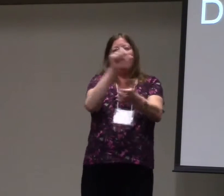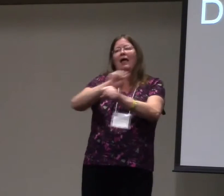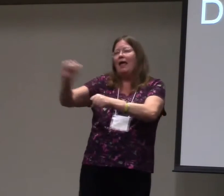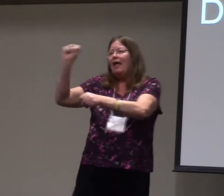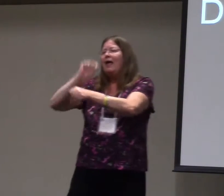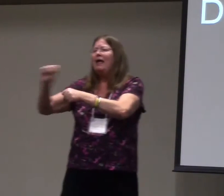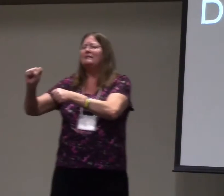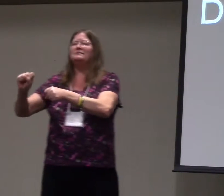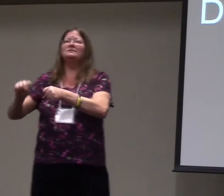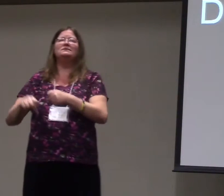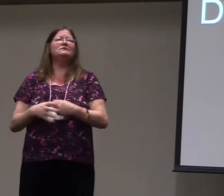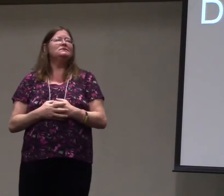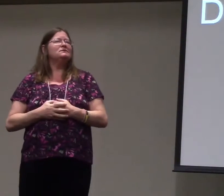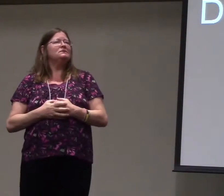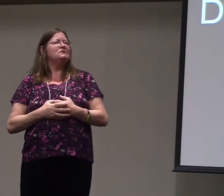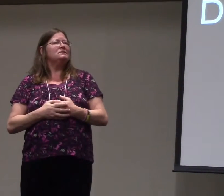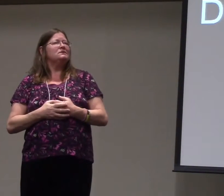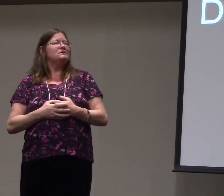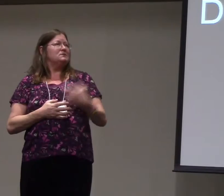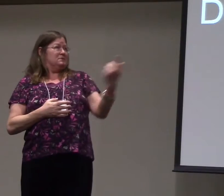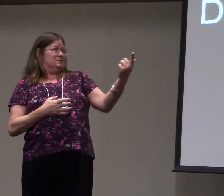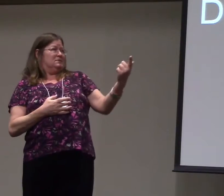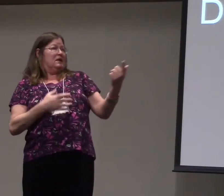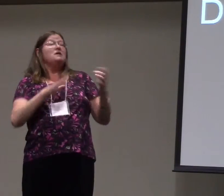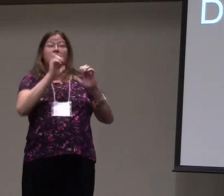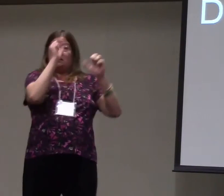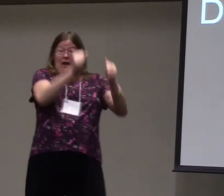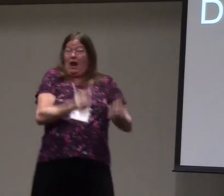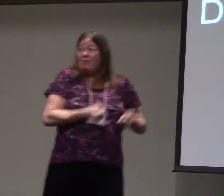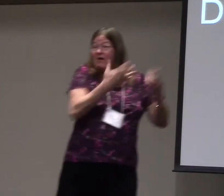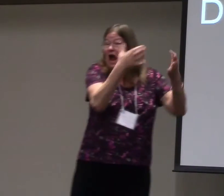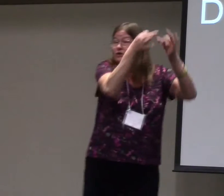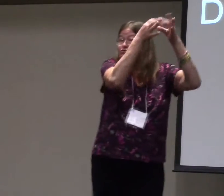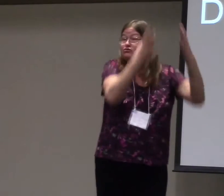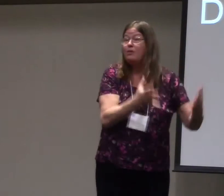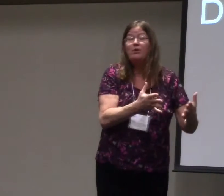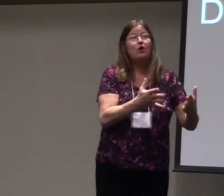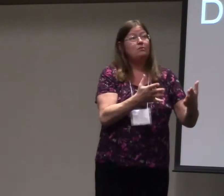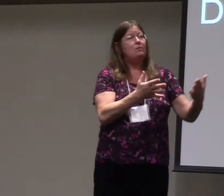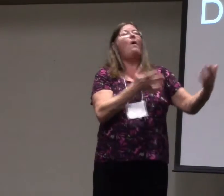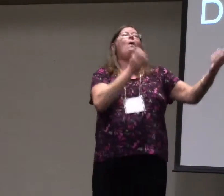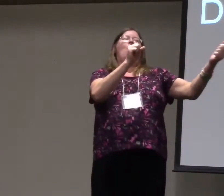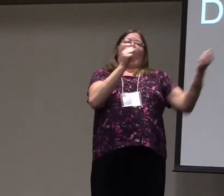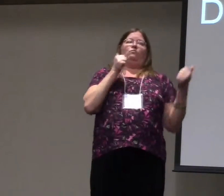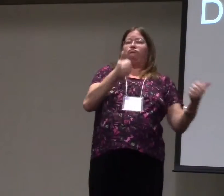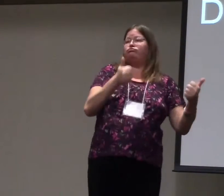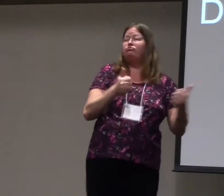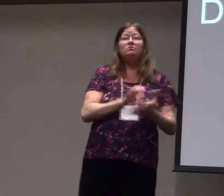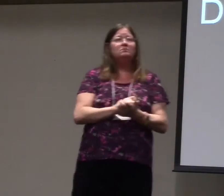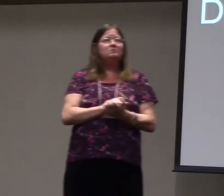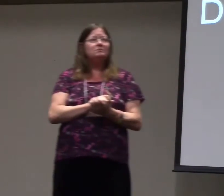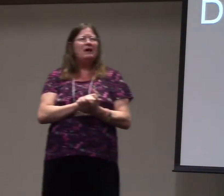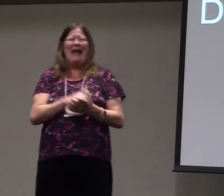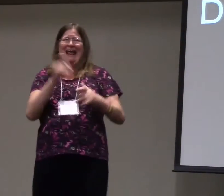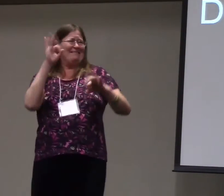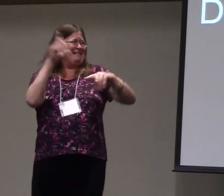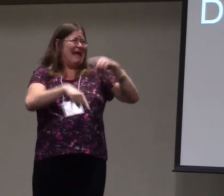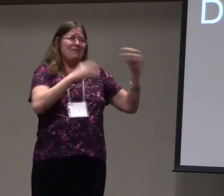Generally, hearing people they if the hearing people can't understand, they'll have a piece of paper and roll by back and forth. Or have an interpreter to be better.